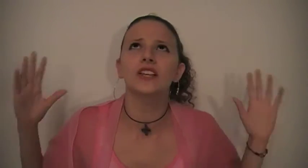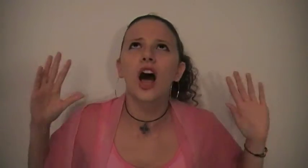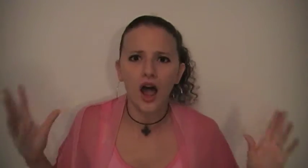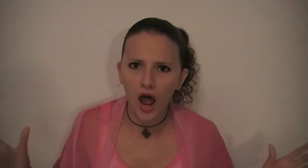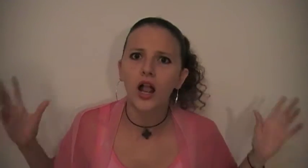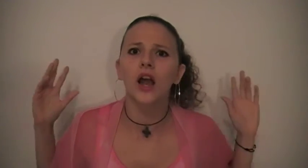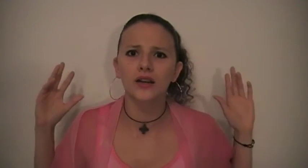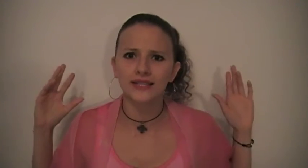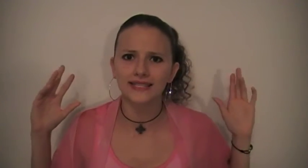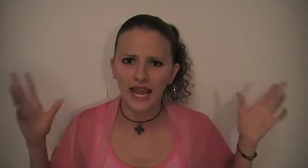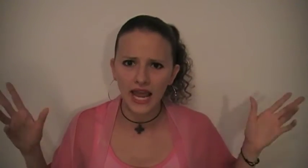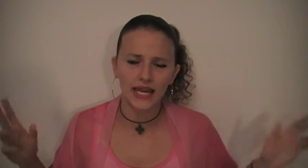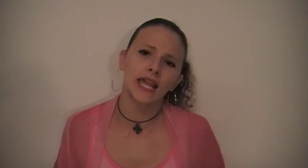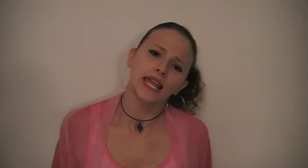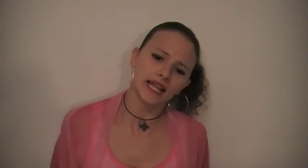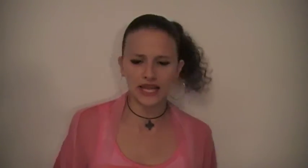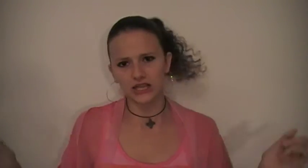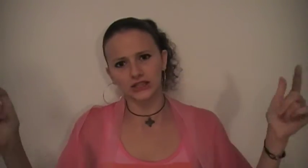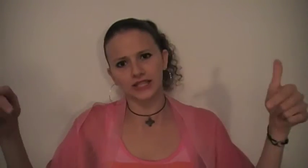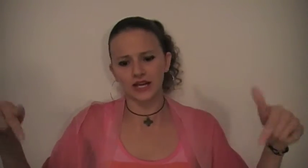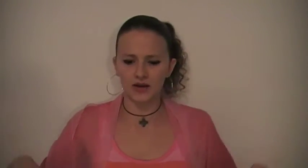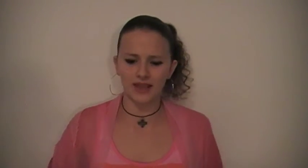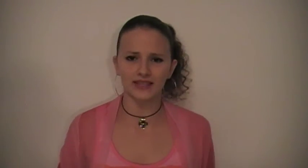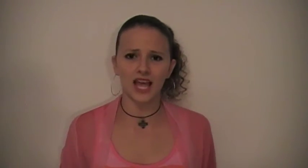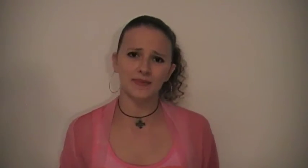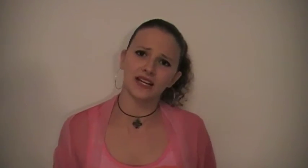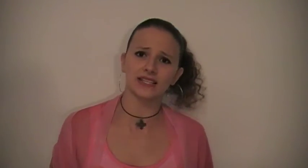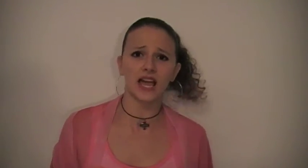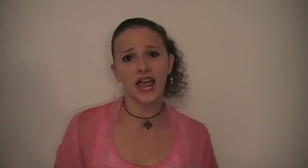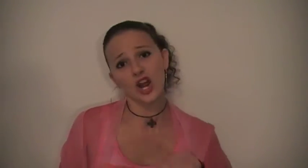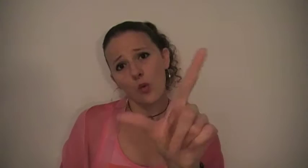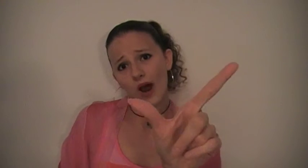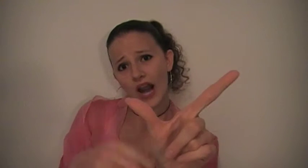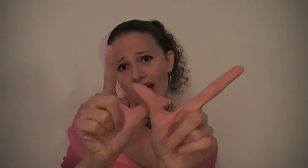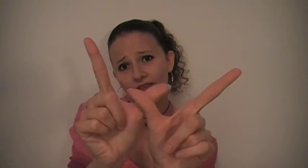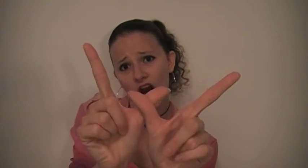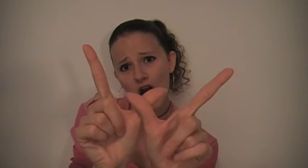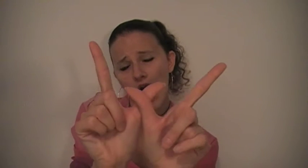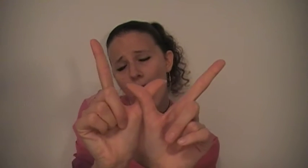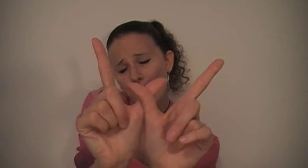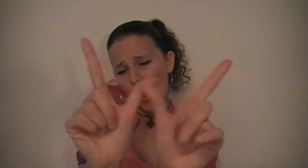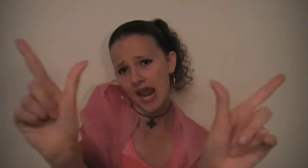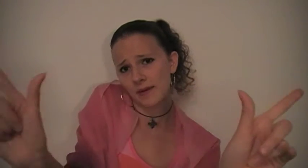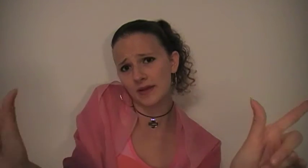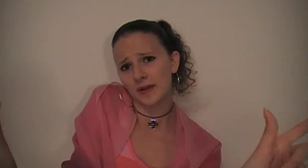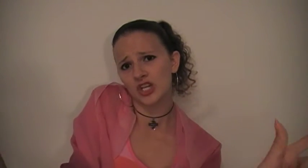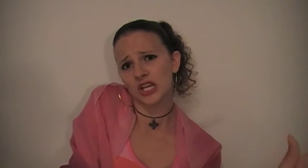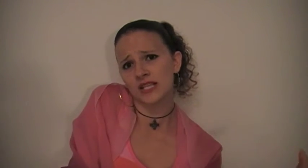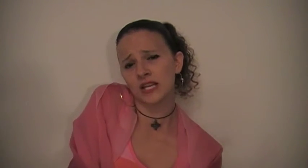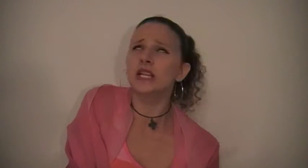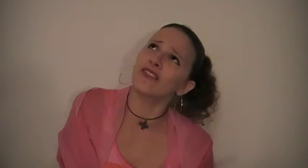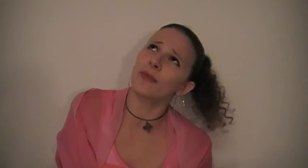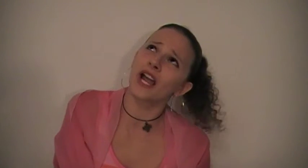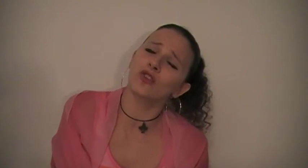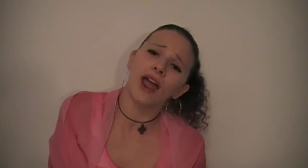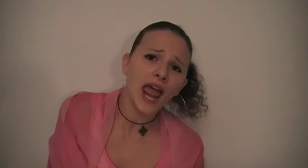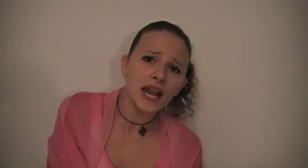all our sin he like looks at our mess ups and is like whatever paid by Jesus covered by grace